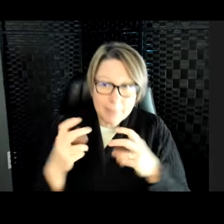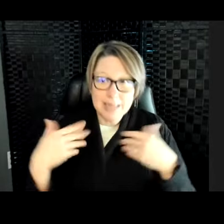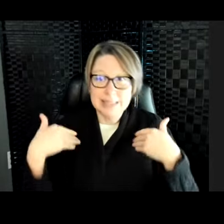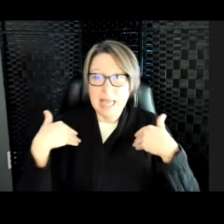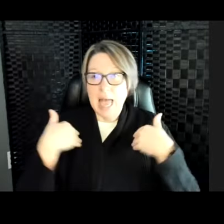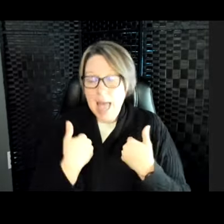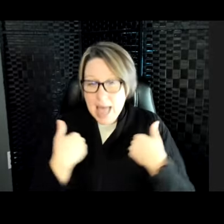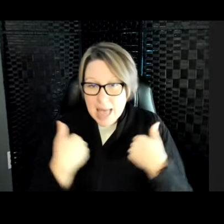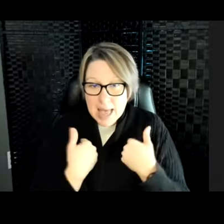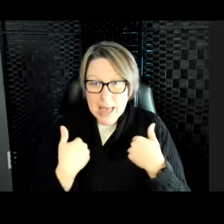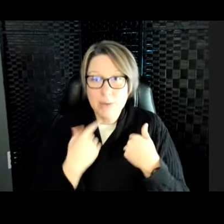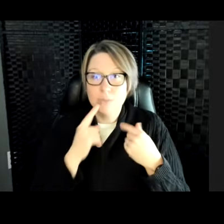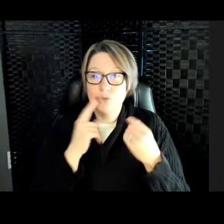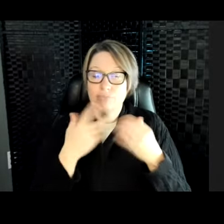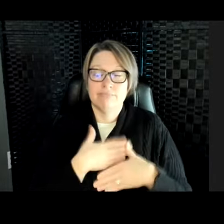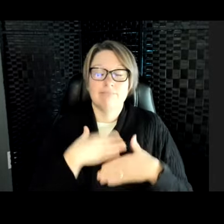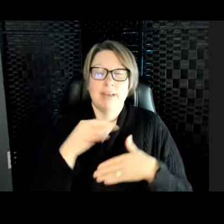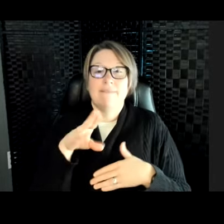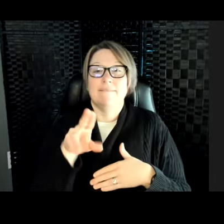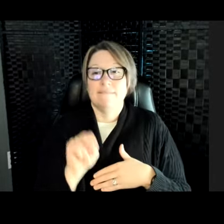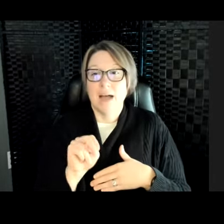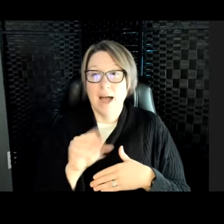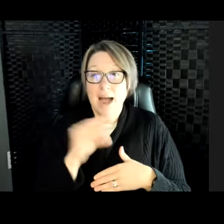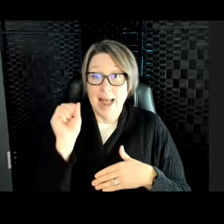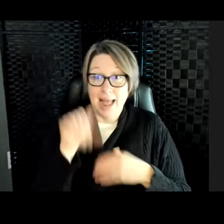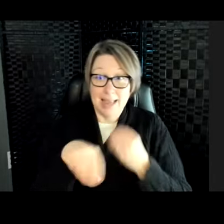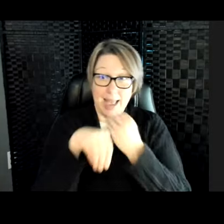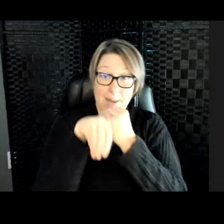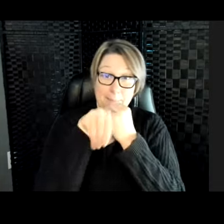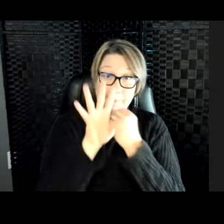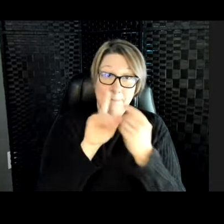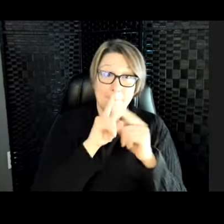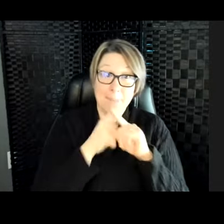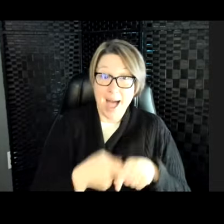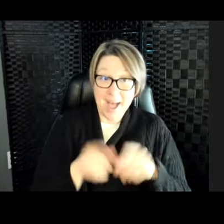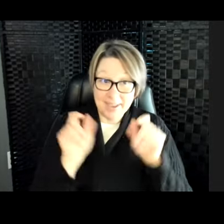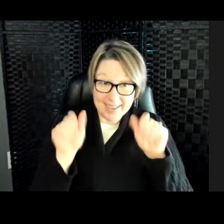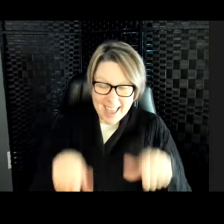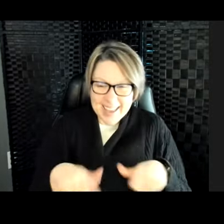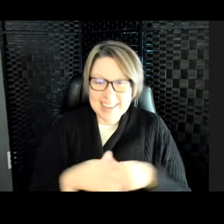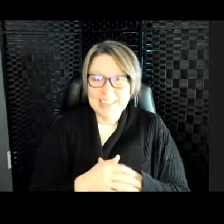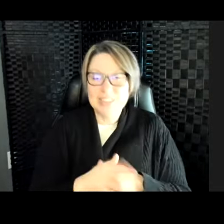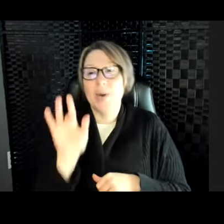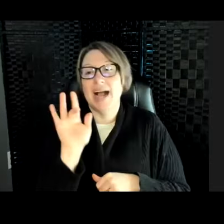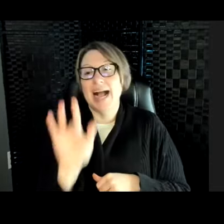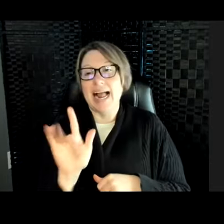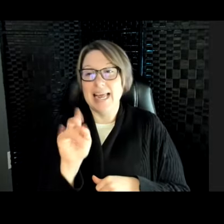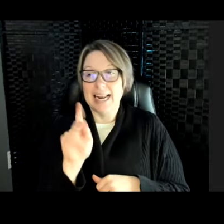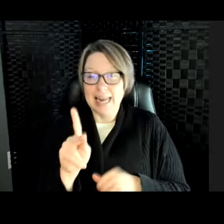So much fun. And you can even have your cameras and microphones on if you'd like. So go ahead, click that link so you can continue your learning with them.